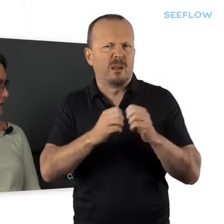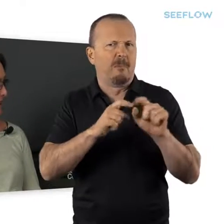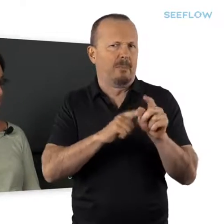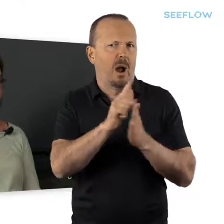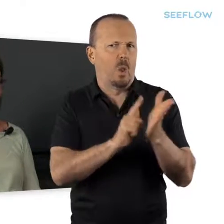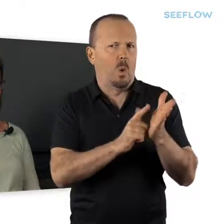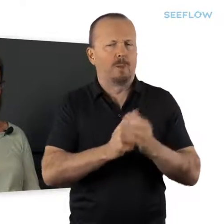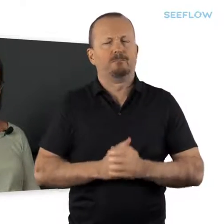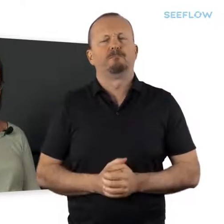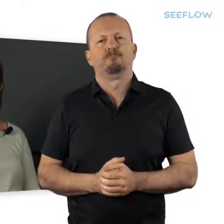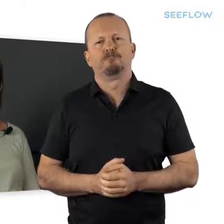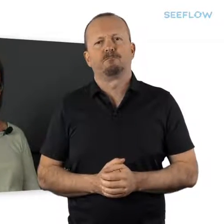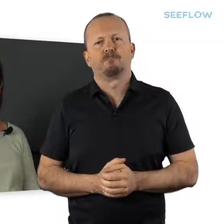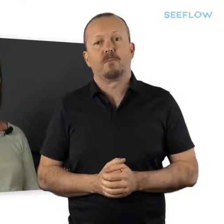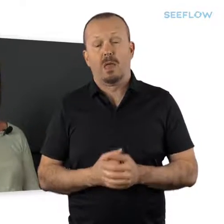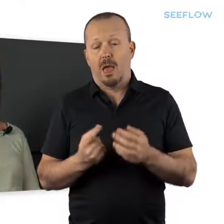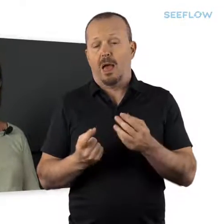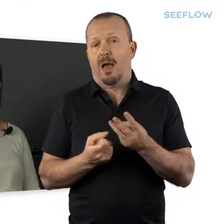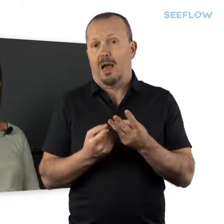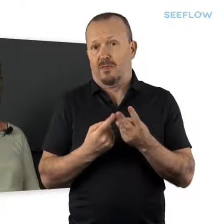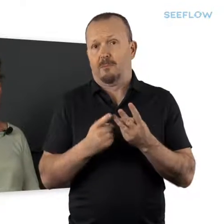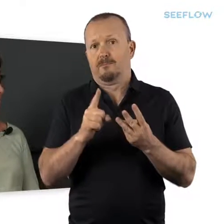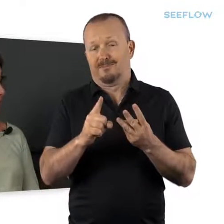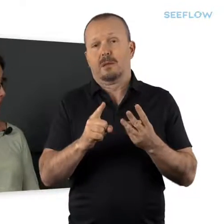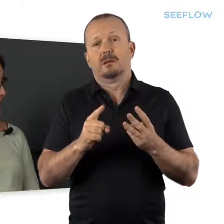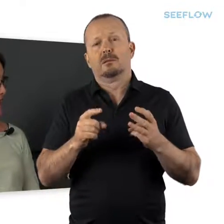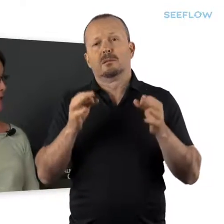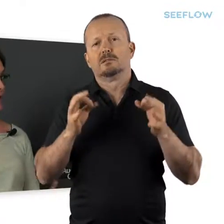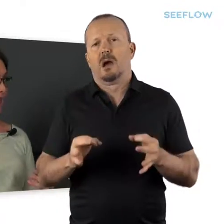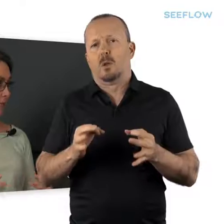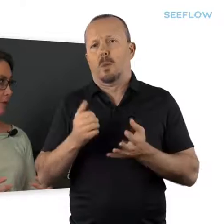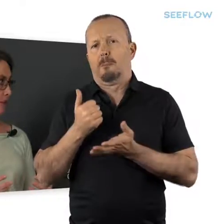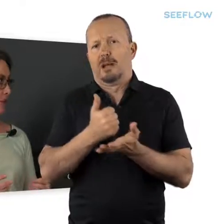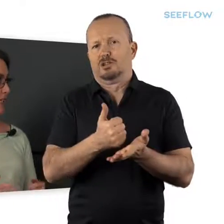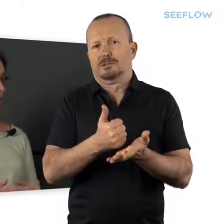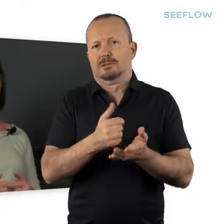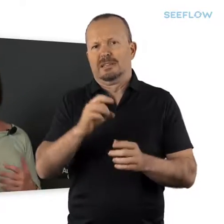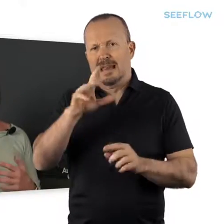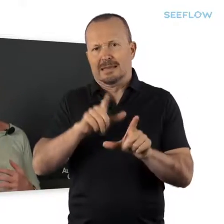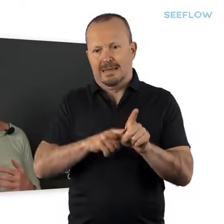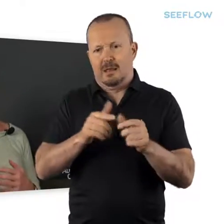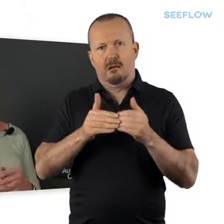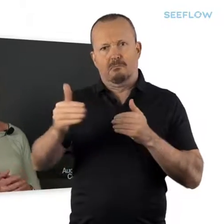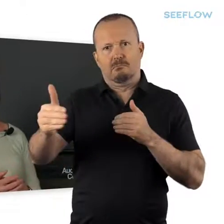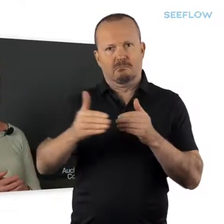of the governing body role is to decide on budgets, the 10-year budget, which we call the long-term plan,